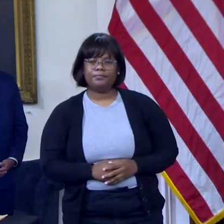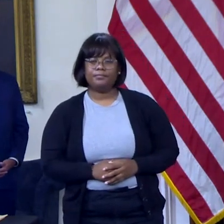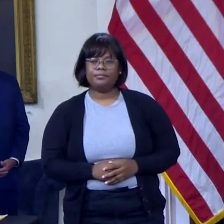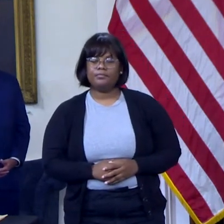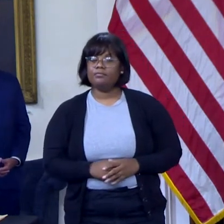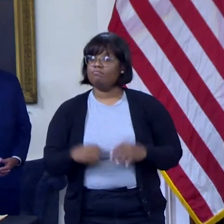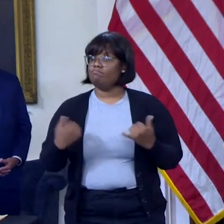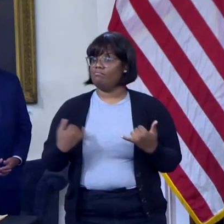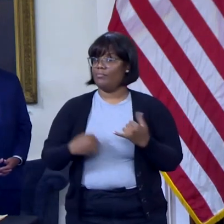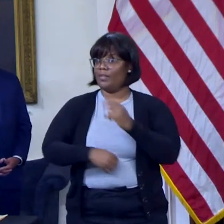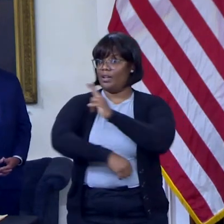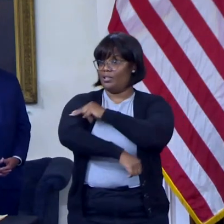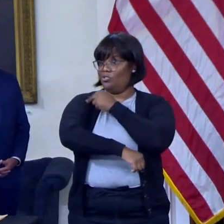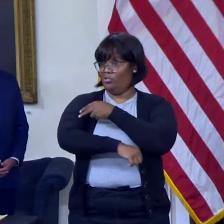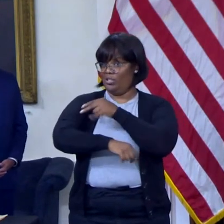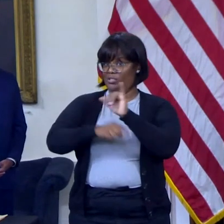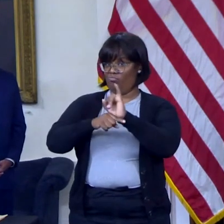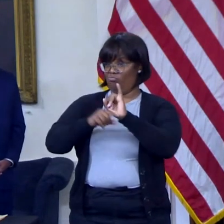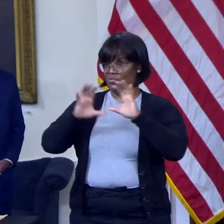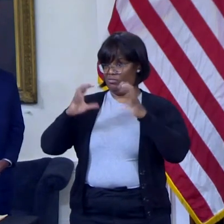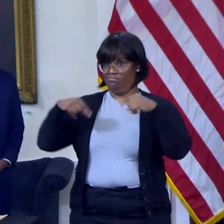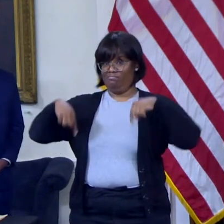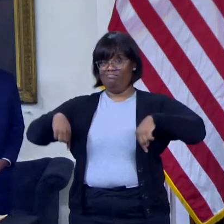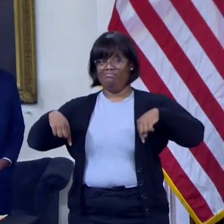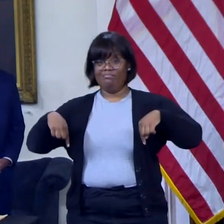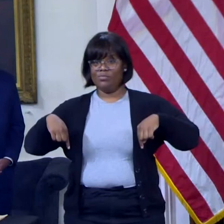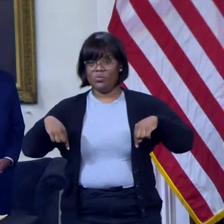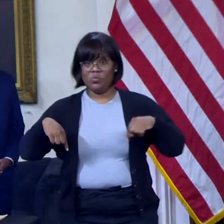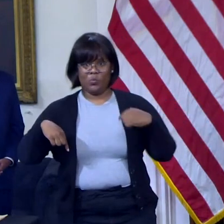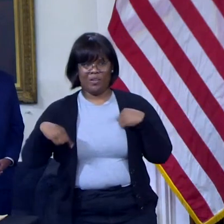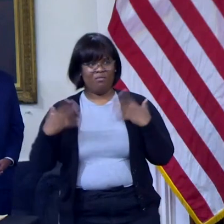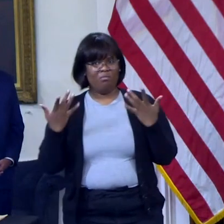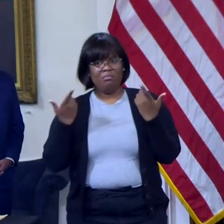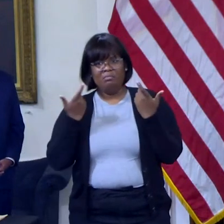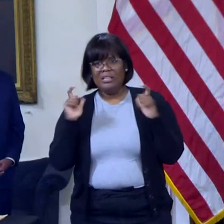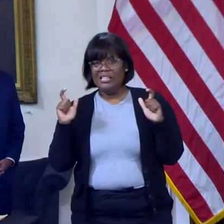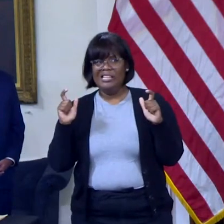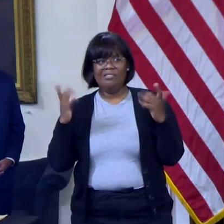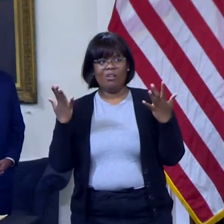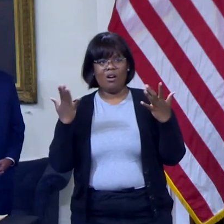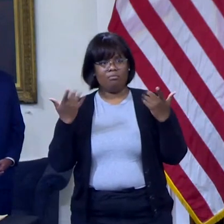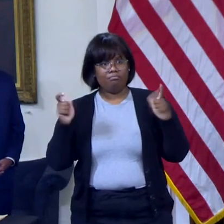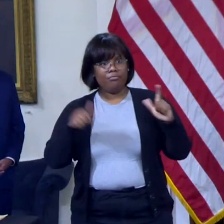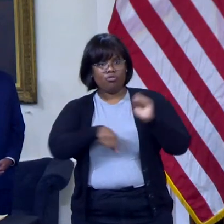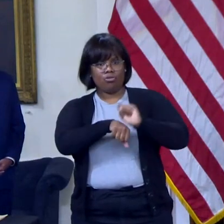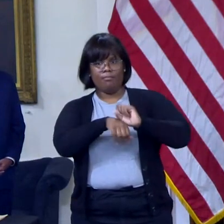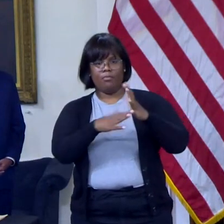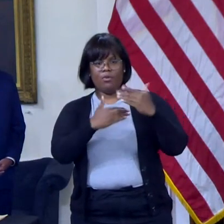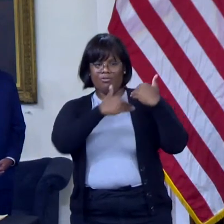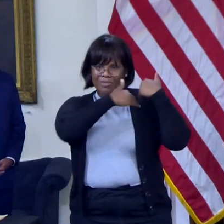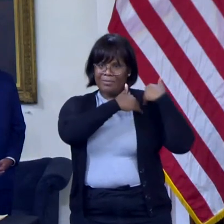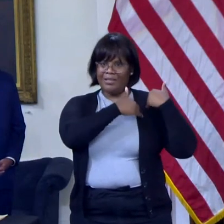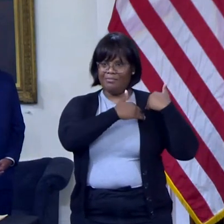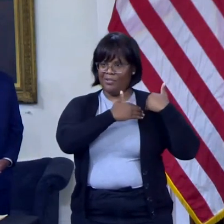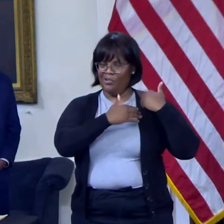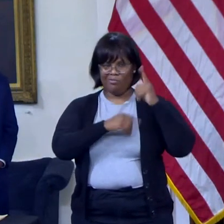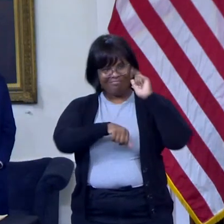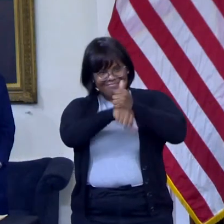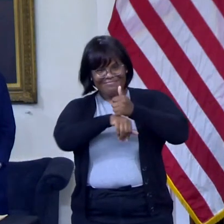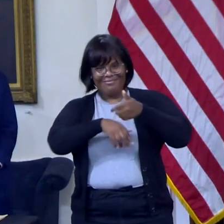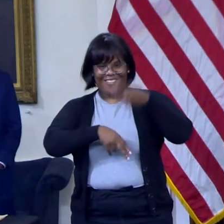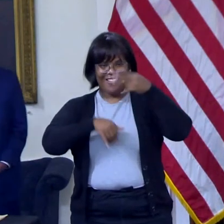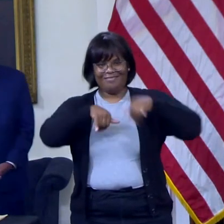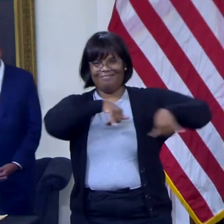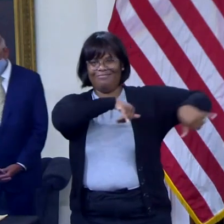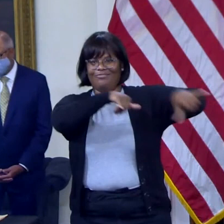have, very specifically, we hold ourselves to the highest standards when it comes to the safety and